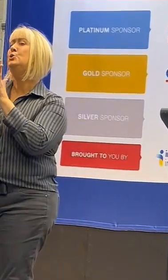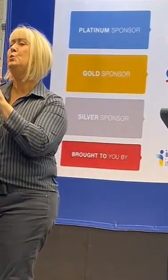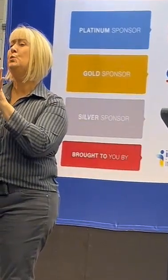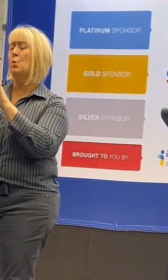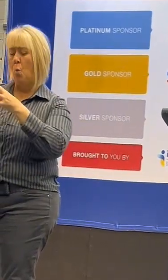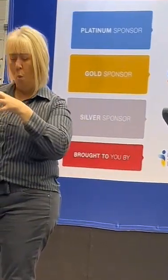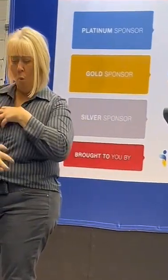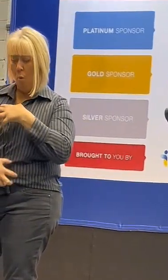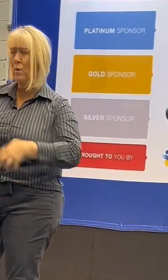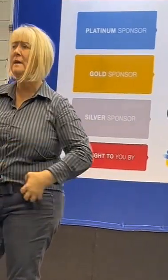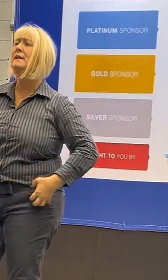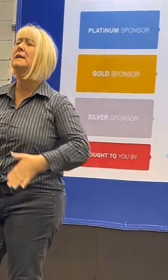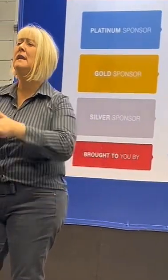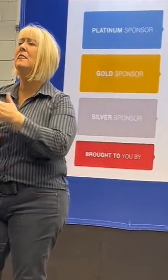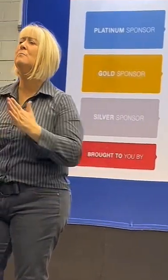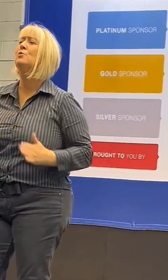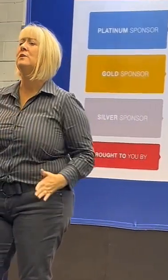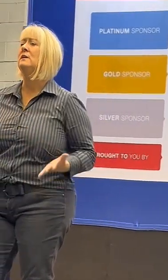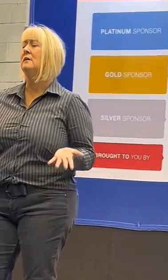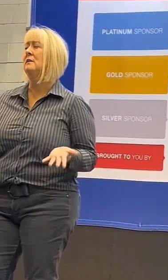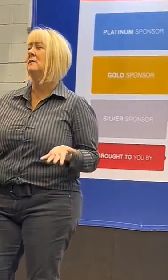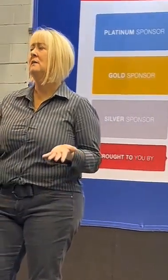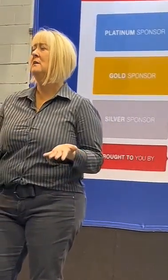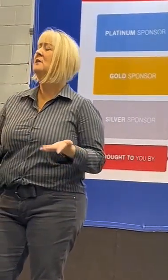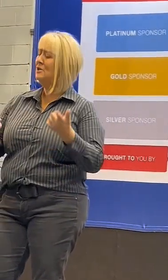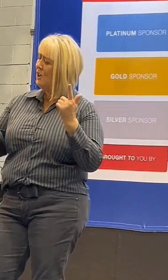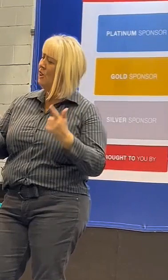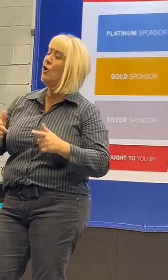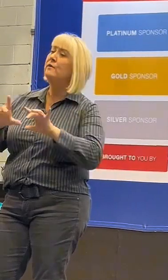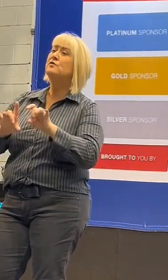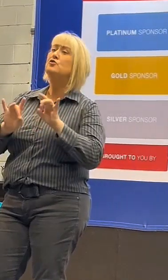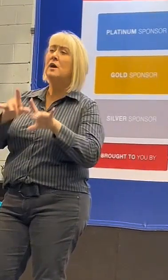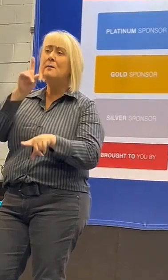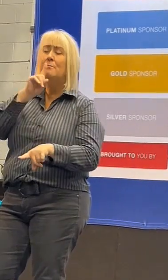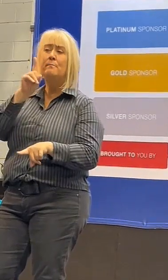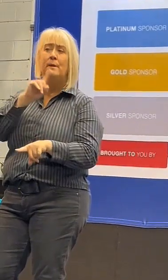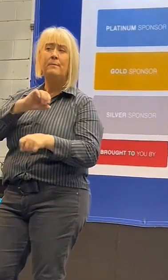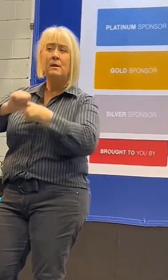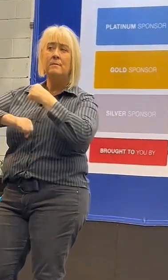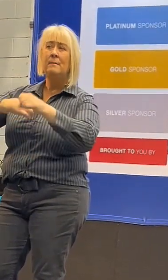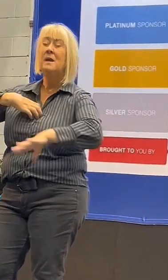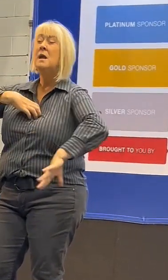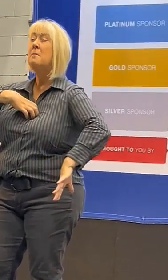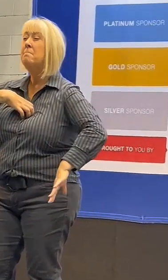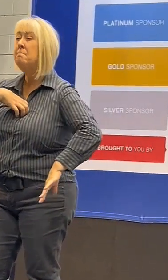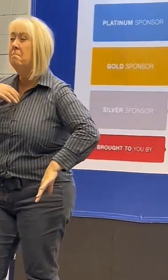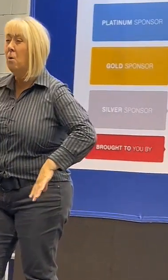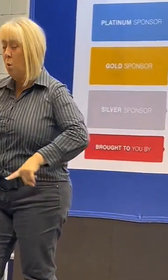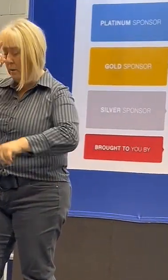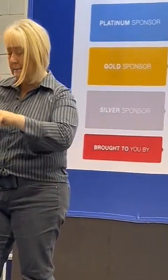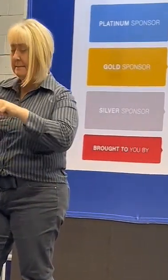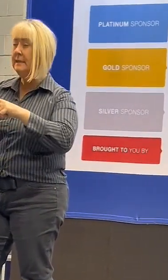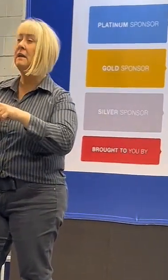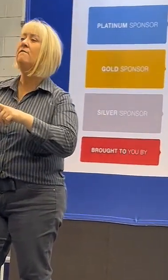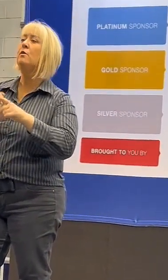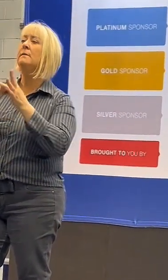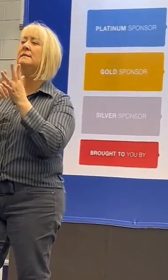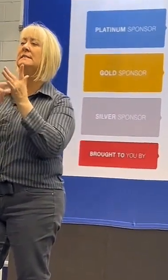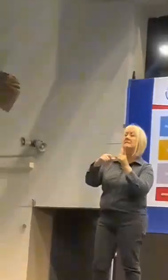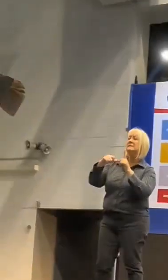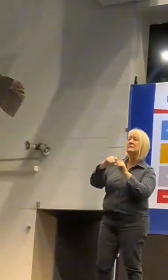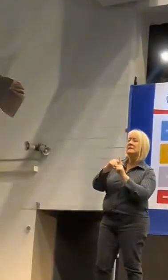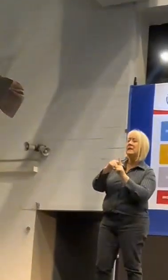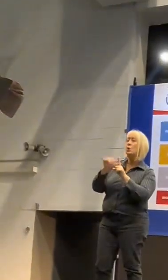reality is, an increasing number of Australians are becoming chronically ill after a tick or bug bite. The common tell-tale